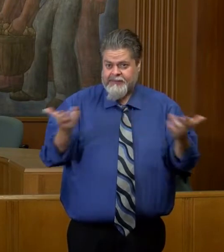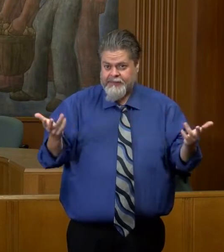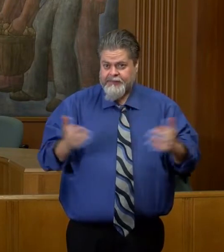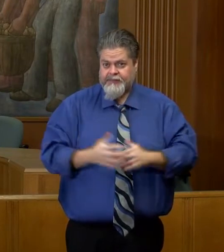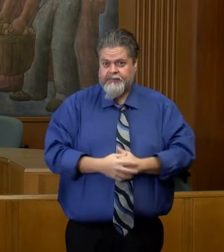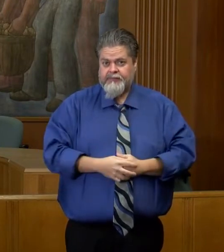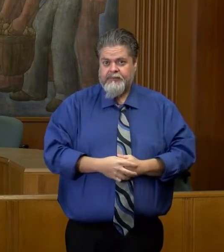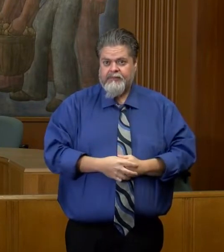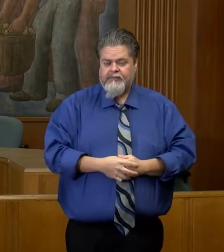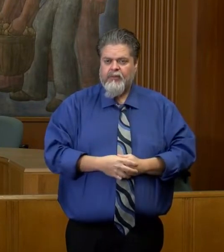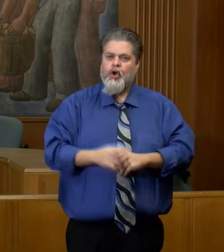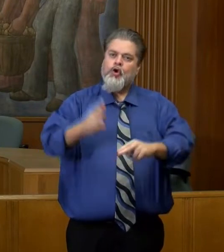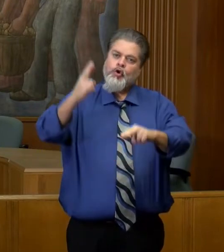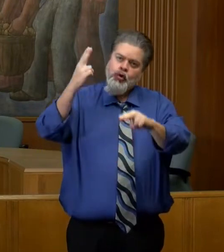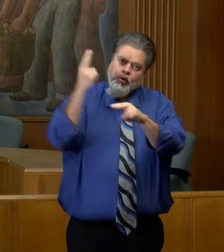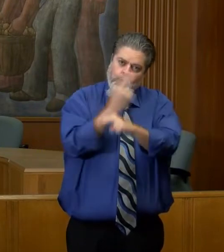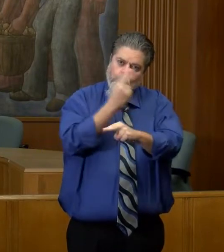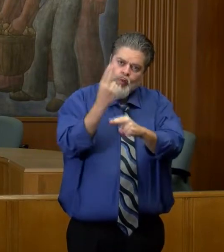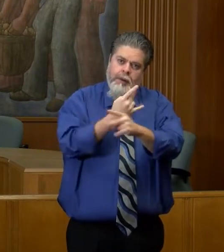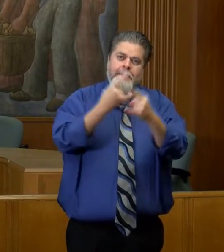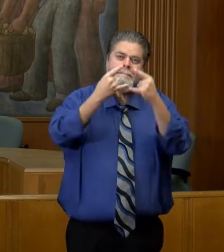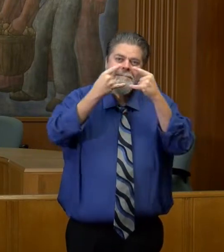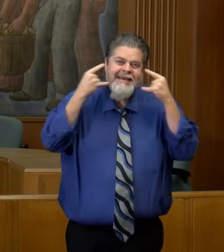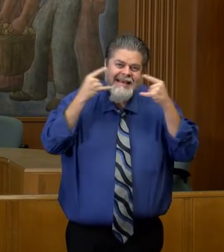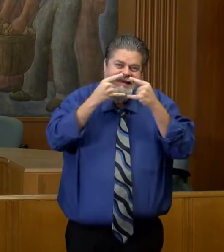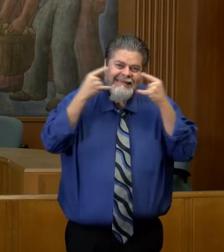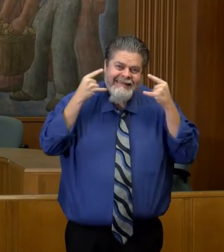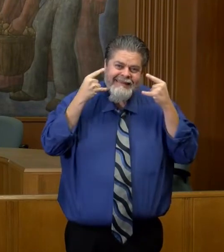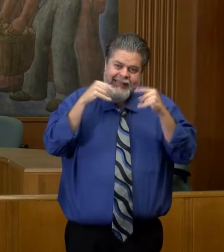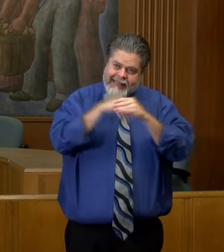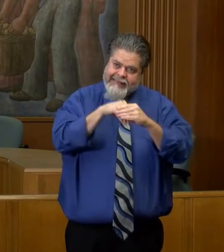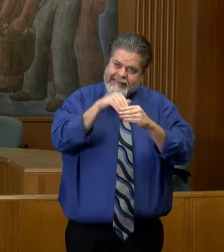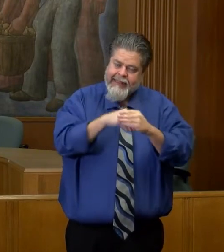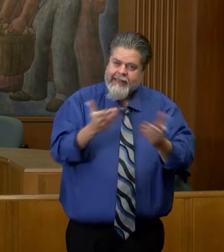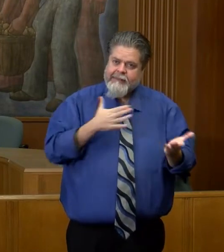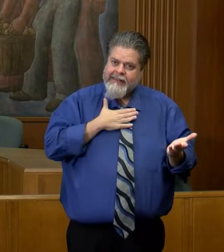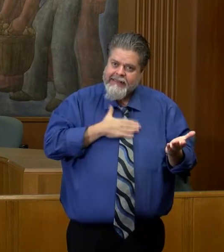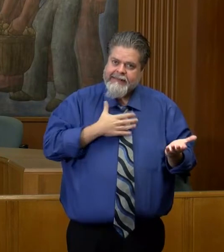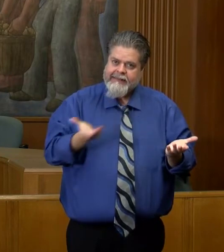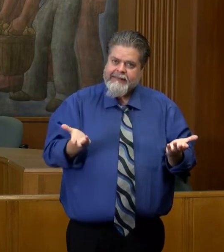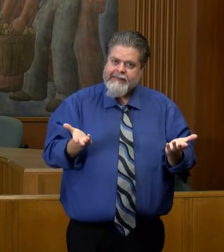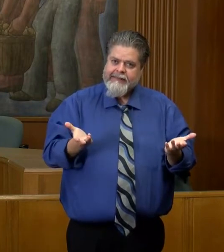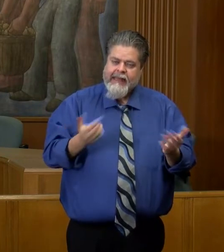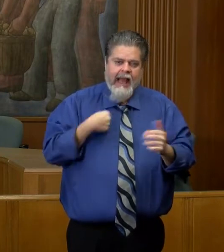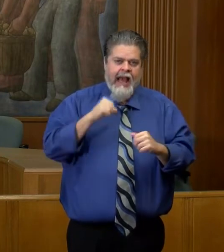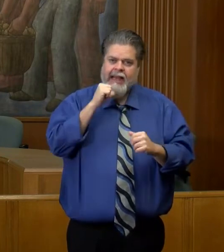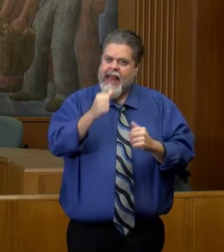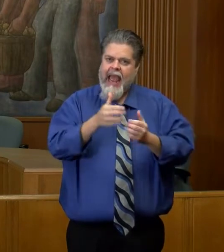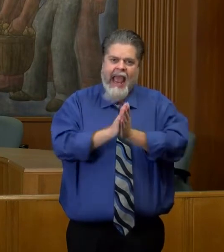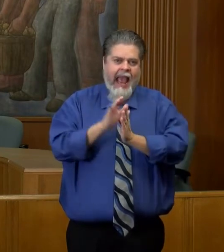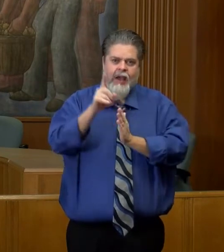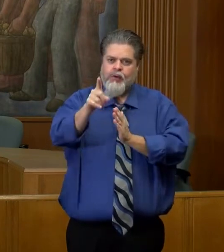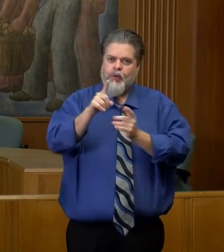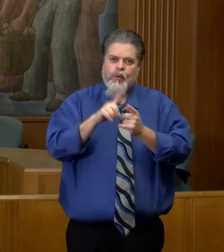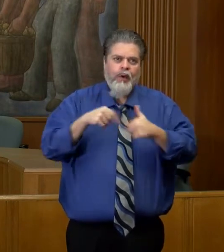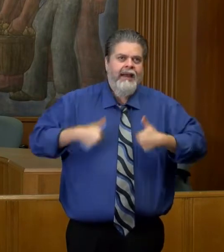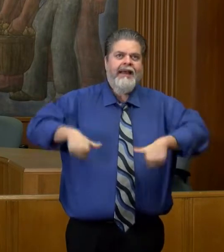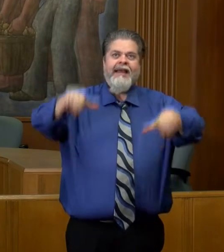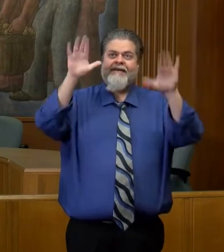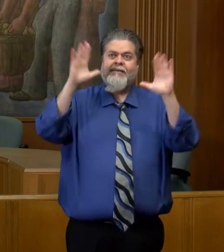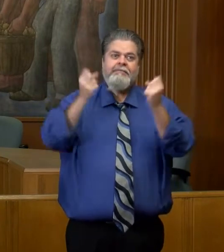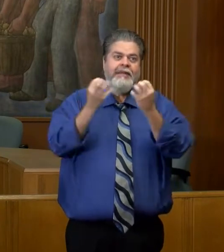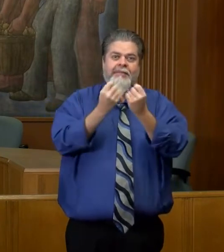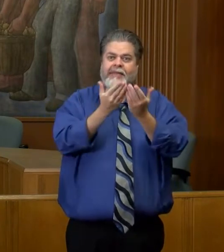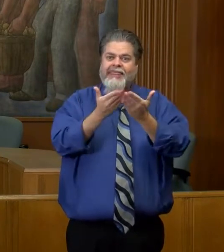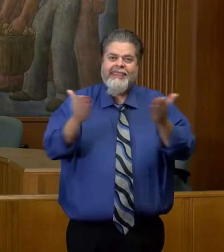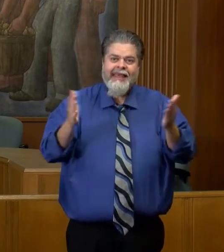We're not asking you to sign up for the draft here. We're asking you